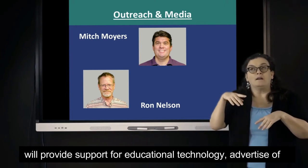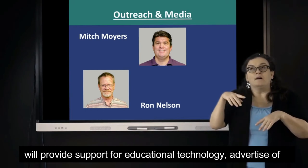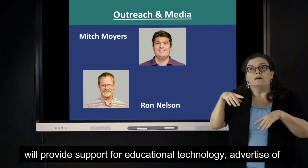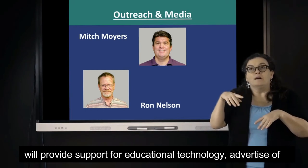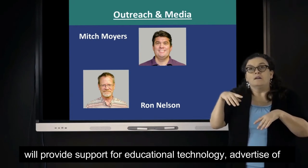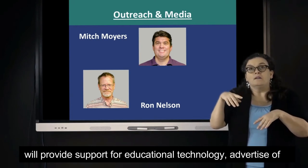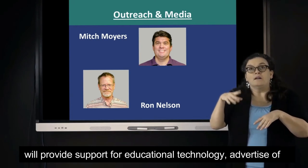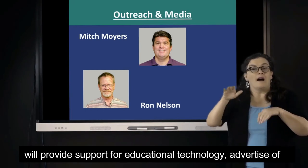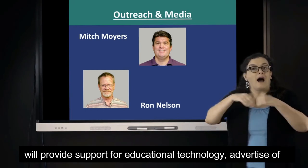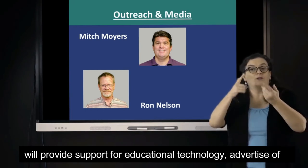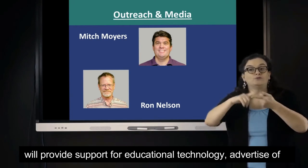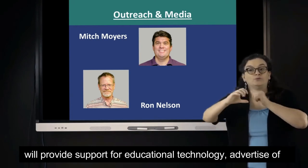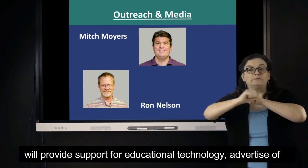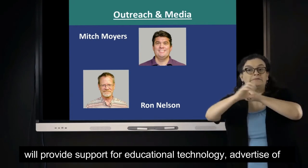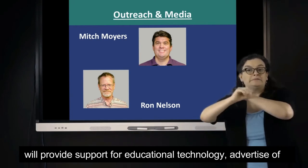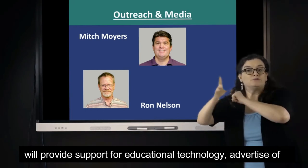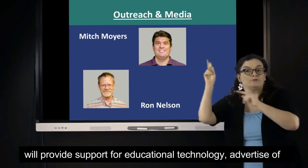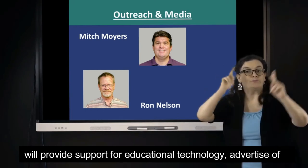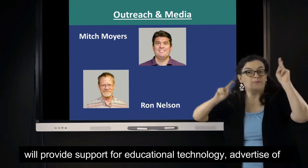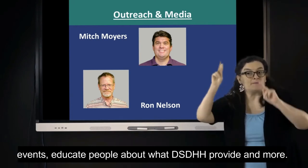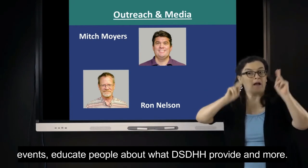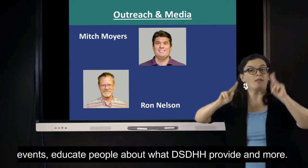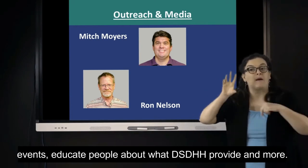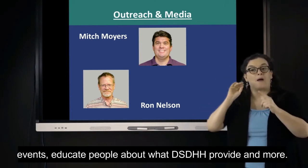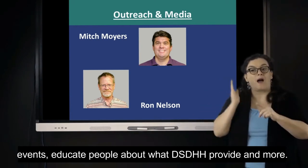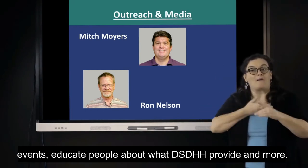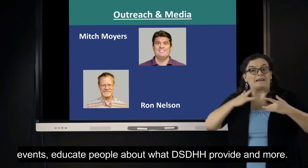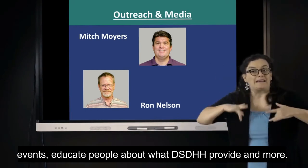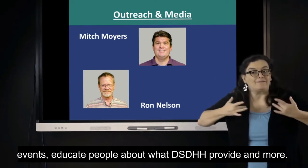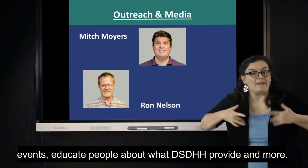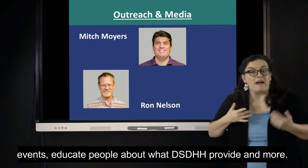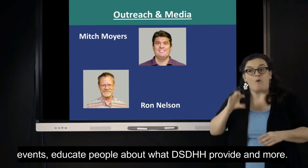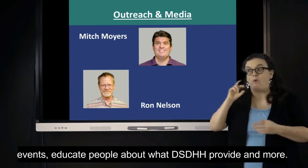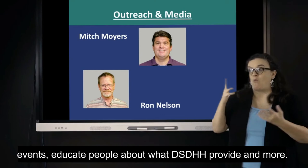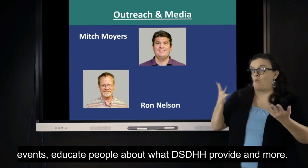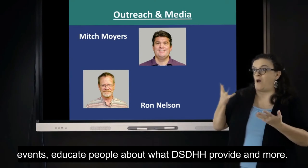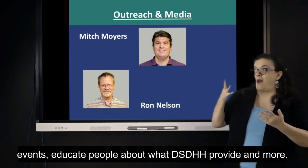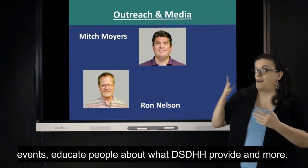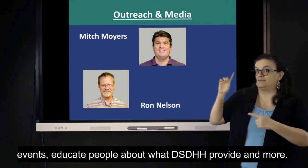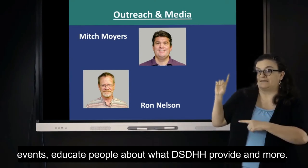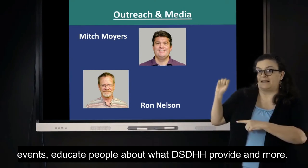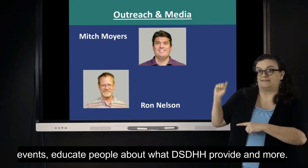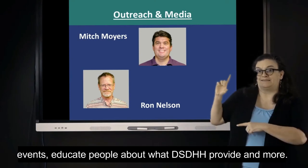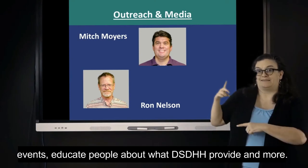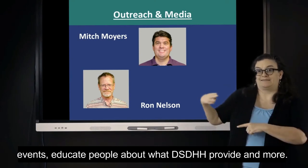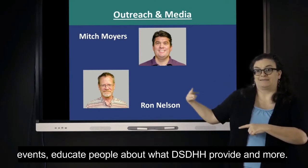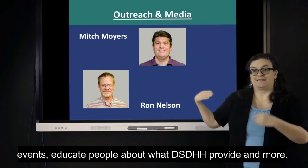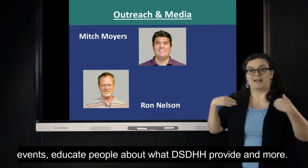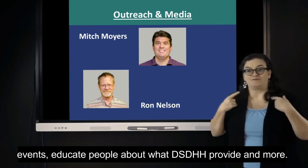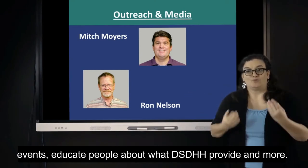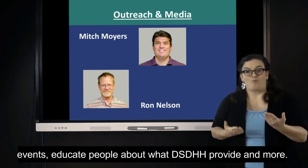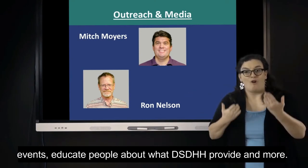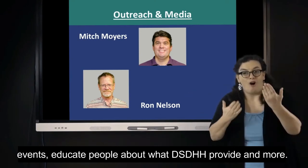communities to make sure they know how to utilize new technologies, and also